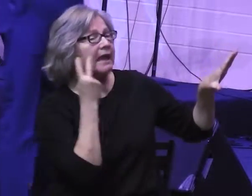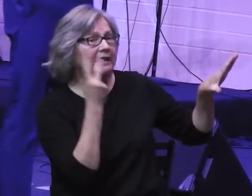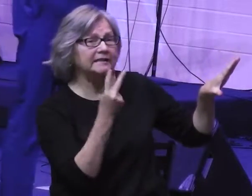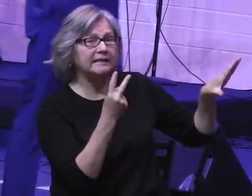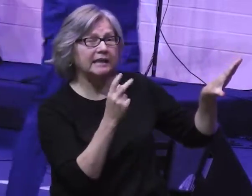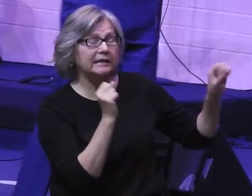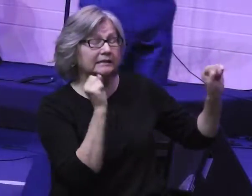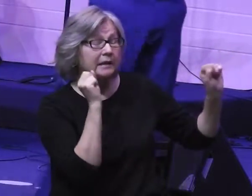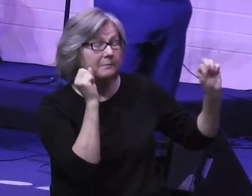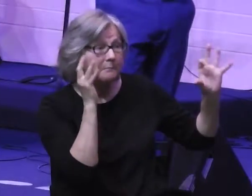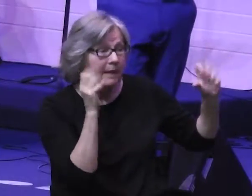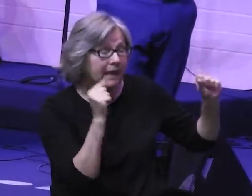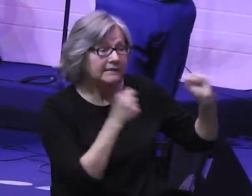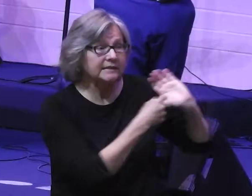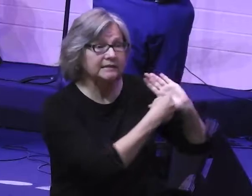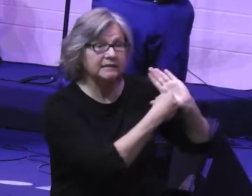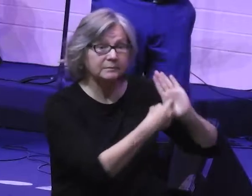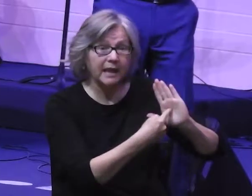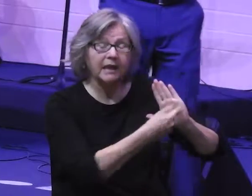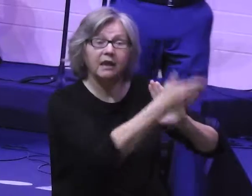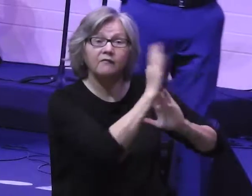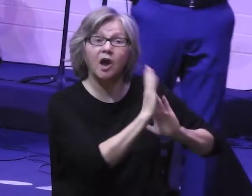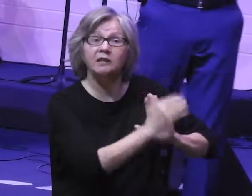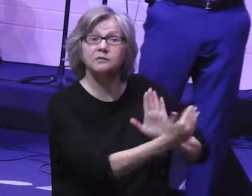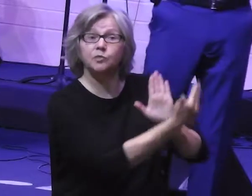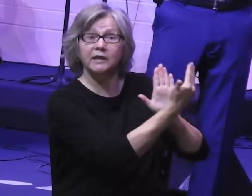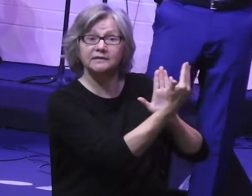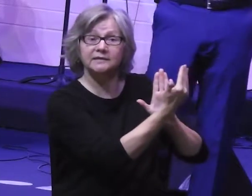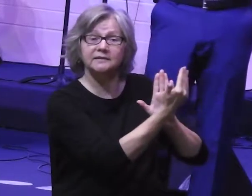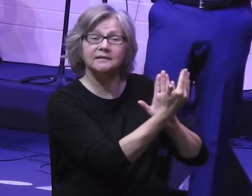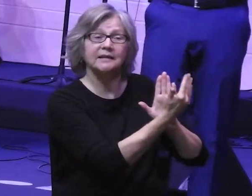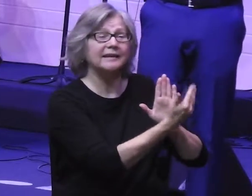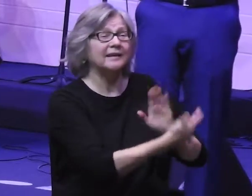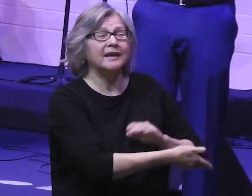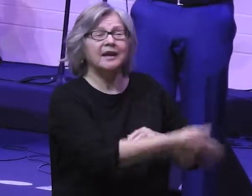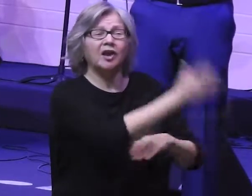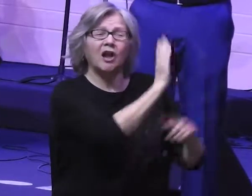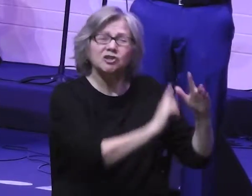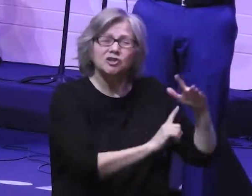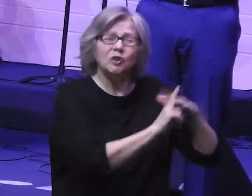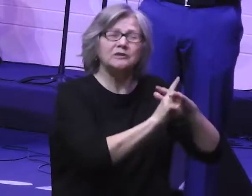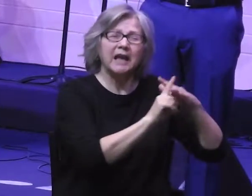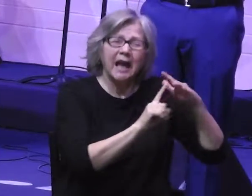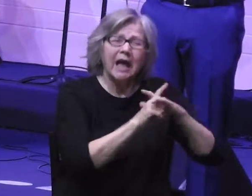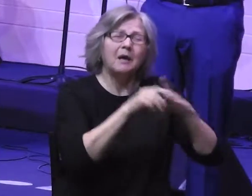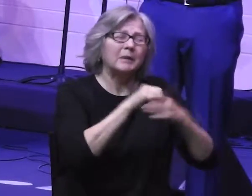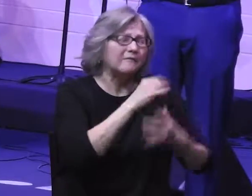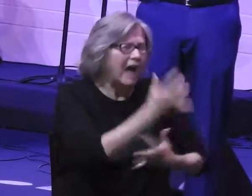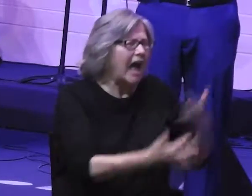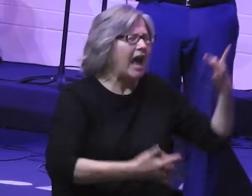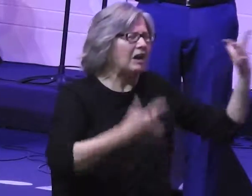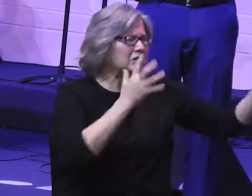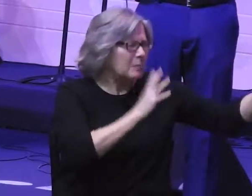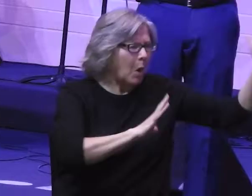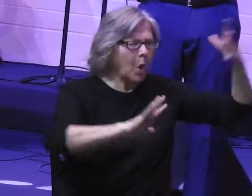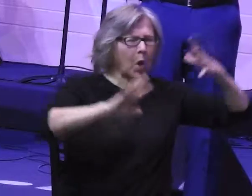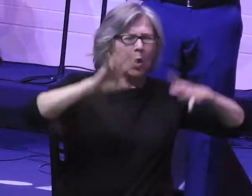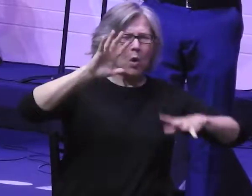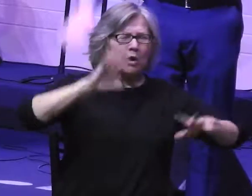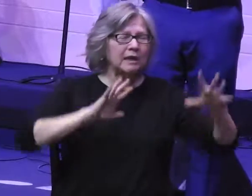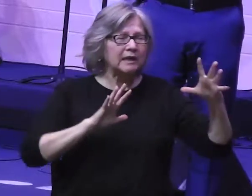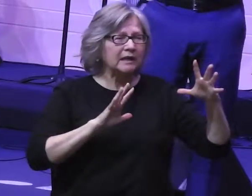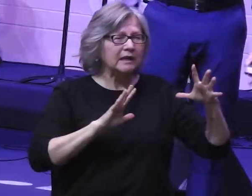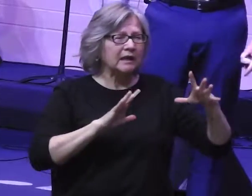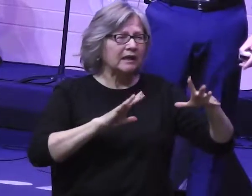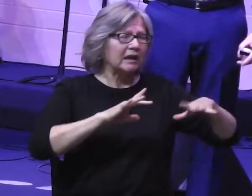awesome display of God's presence. We talked about this. God is showing up in fire and smoke